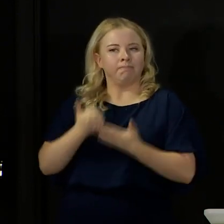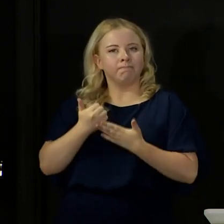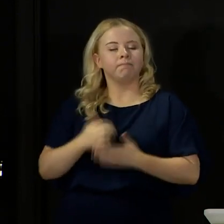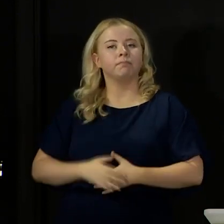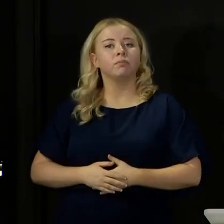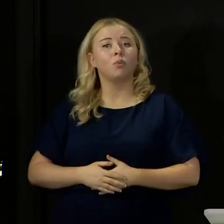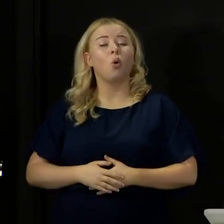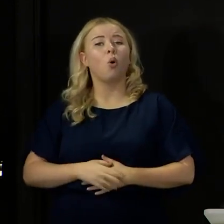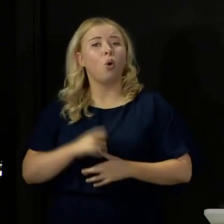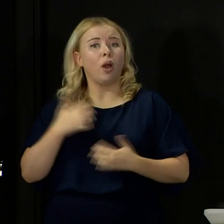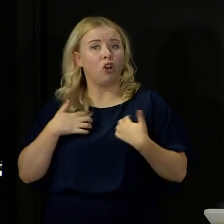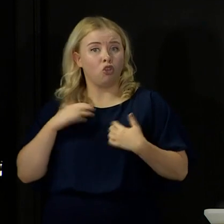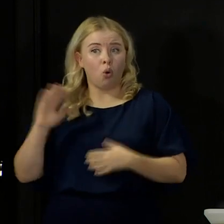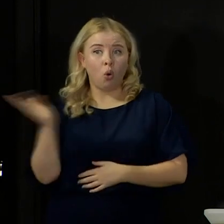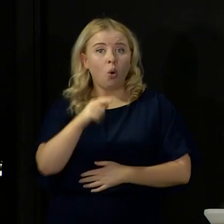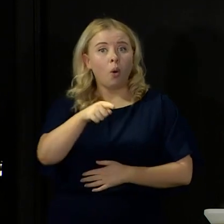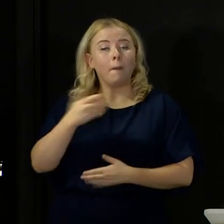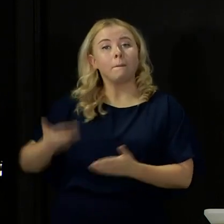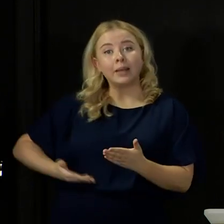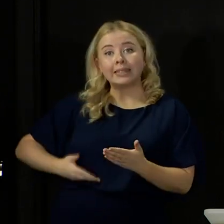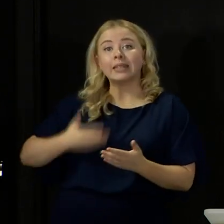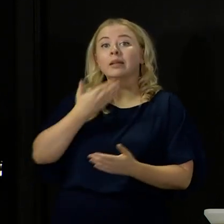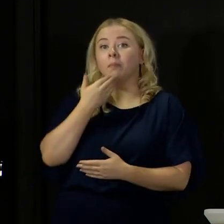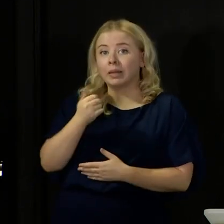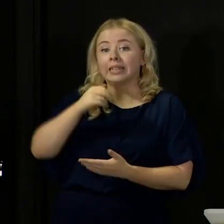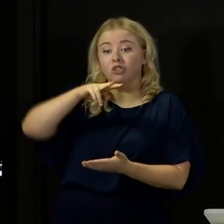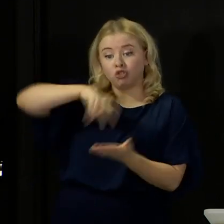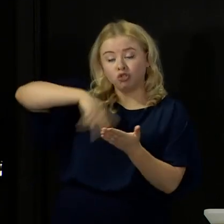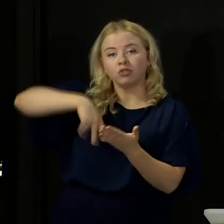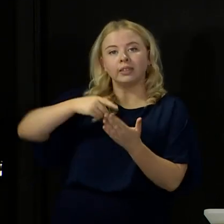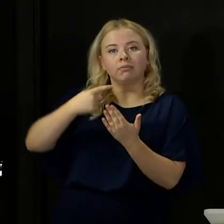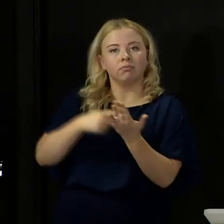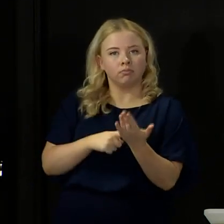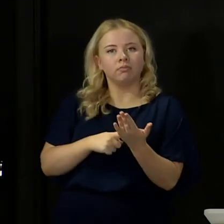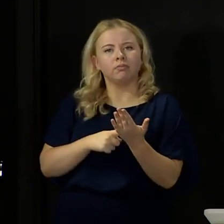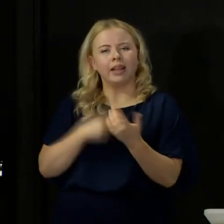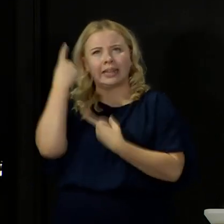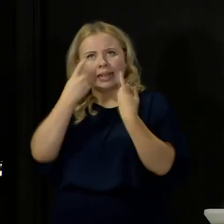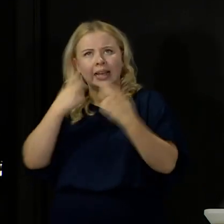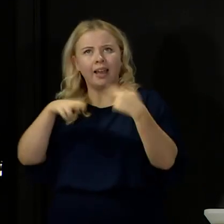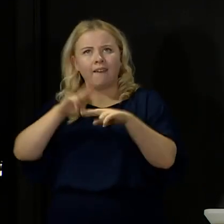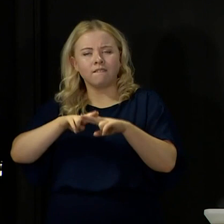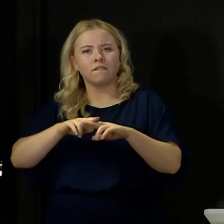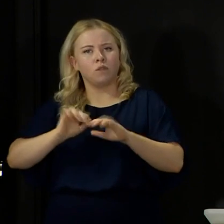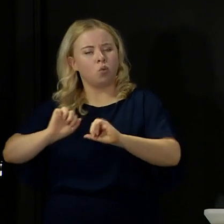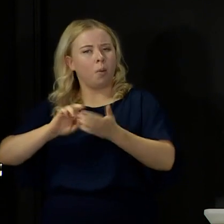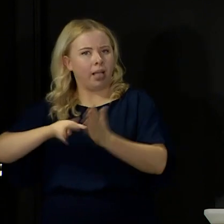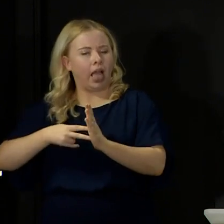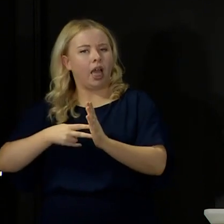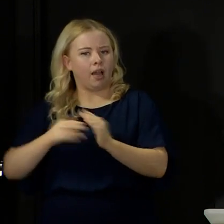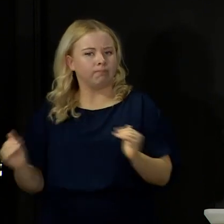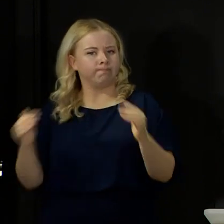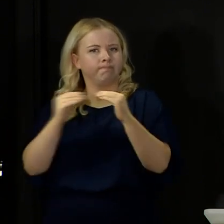read today's guidance and to consider very carefully whether their plans follow these recommendations. And I would make a plea to all